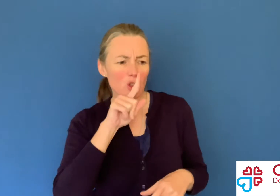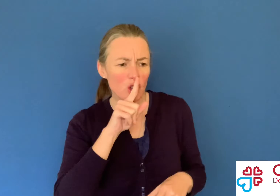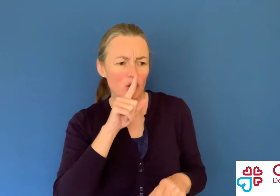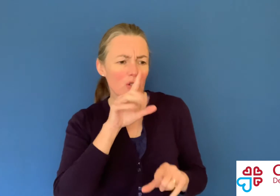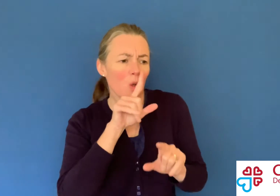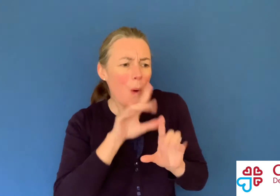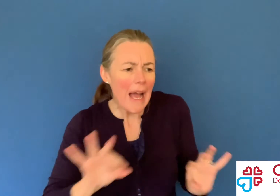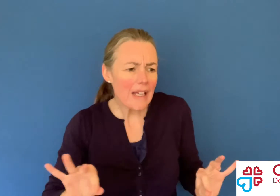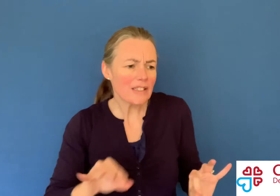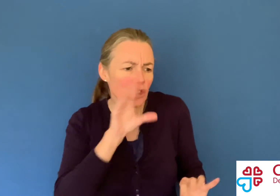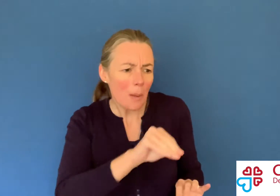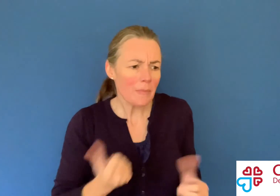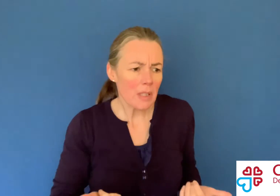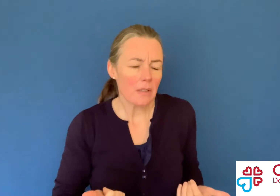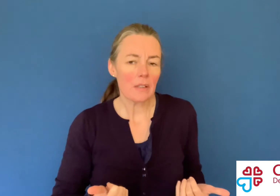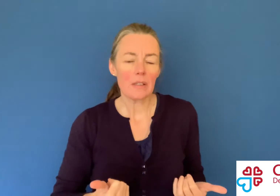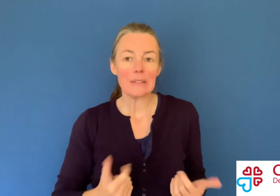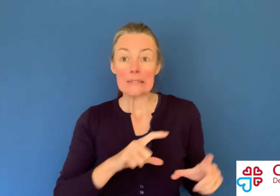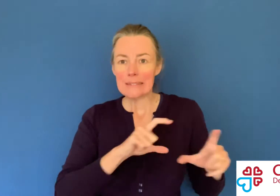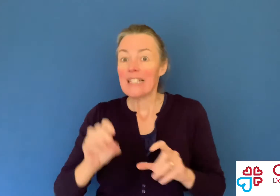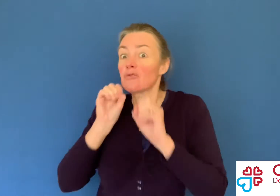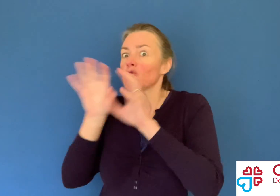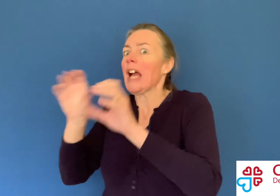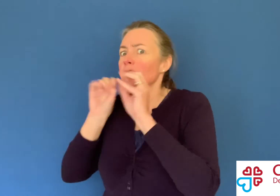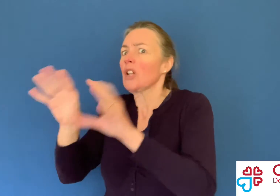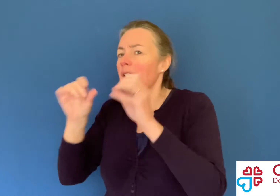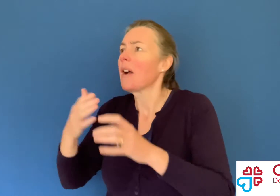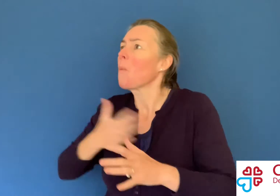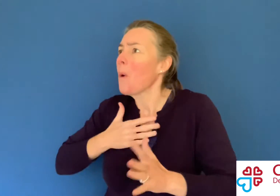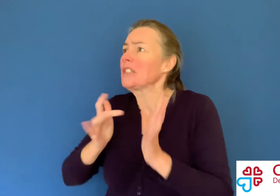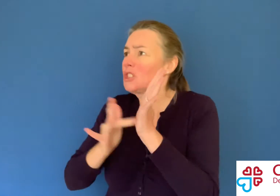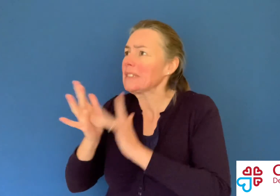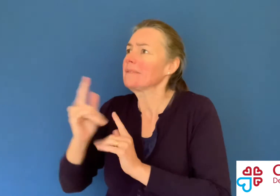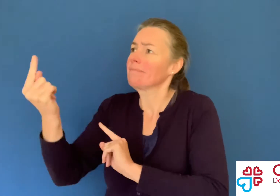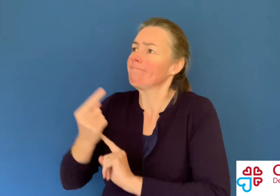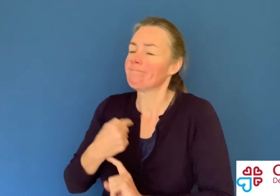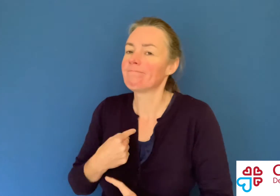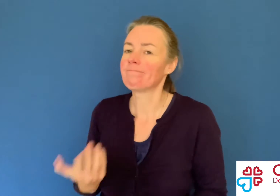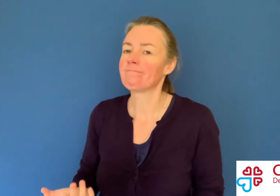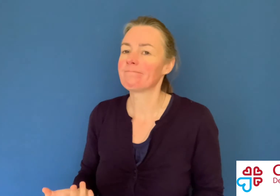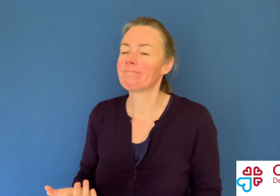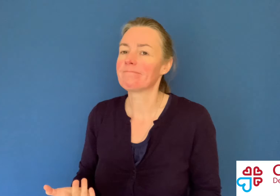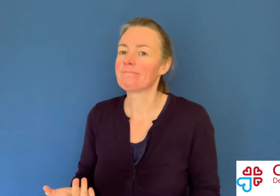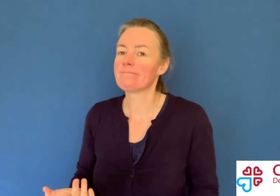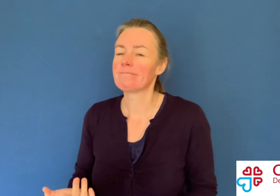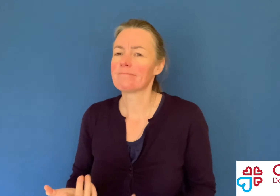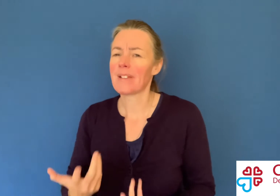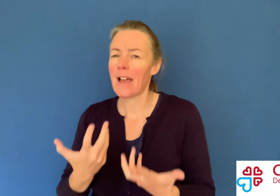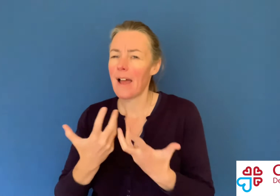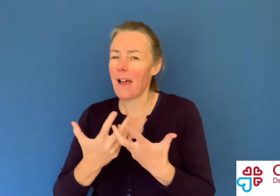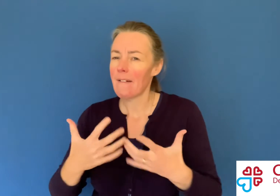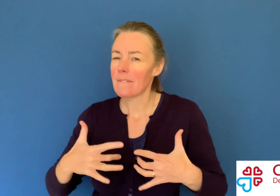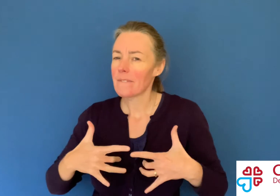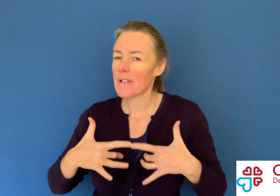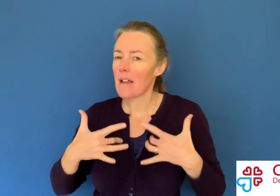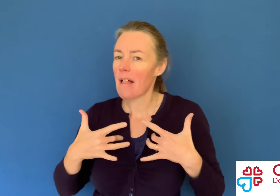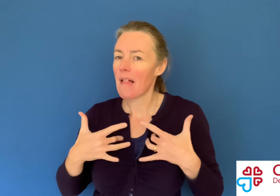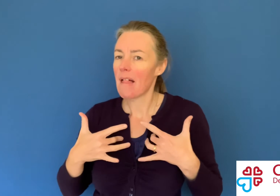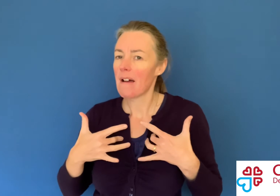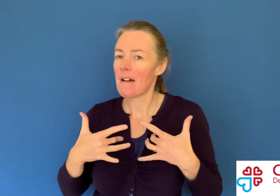Everyone's telling you to be quiet, to tell you to shut up. But still you're shouting because you wanted Jesus to come to you. How would you